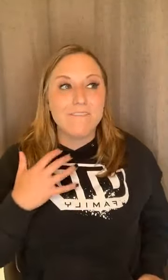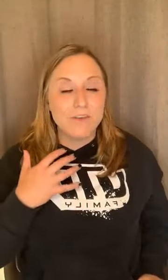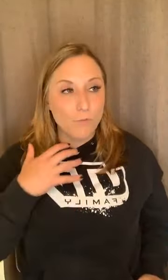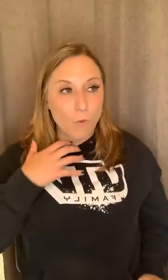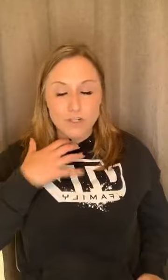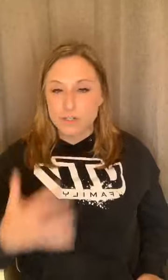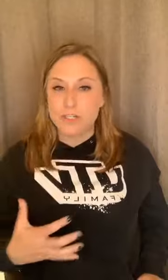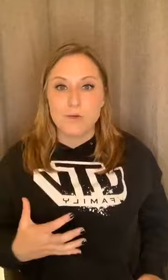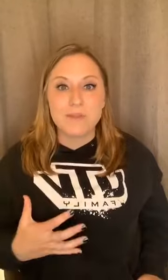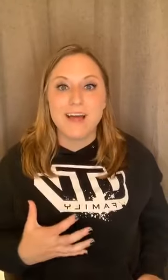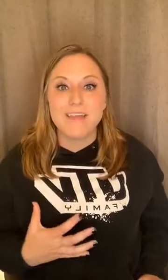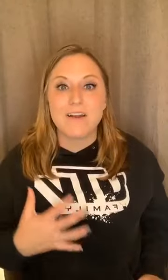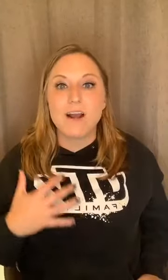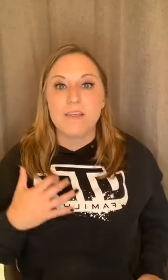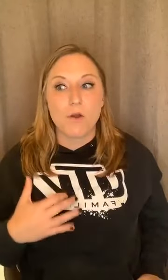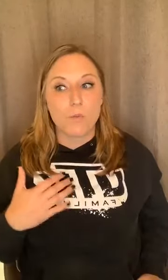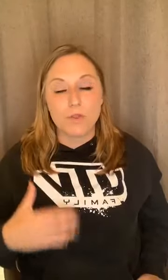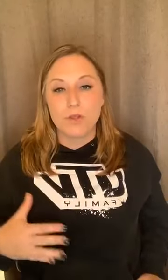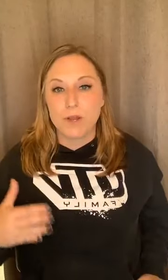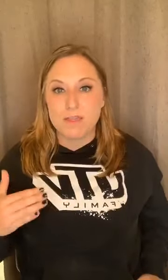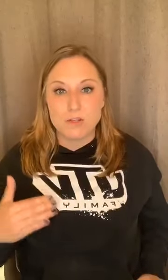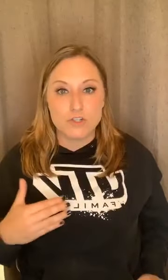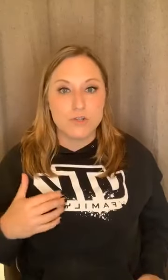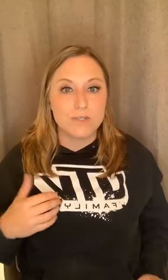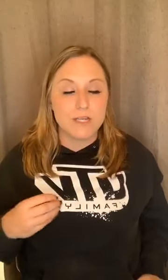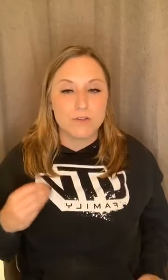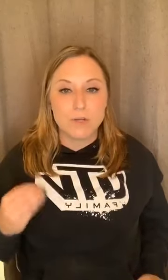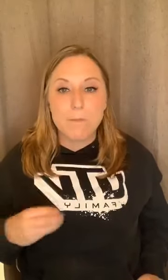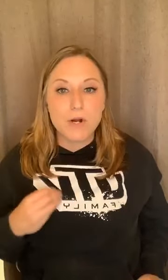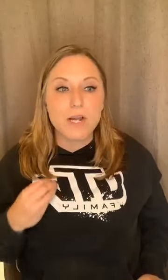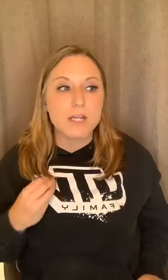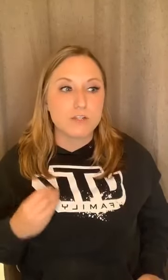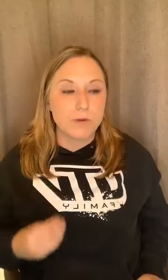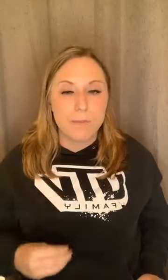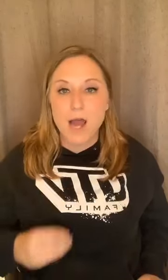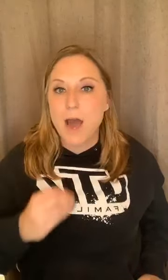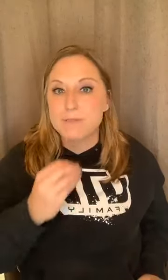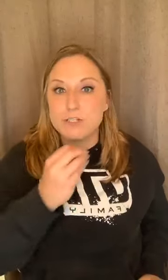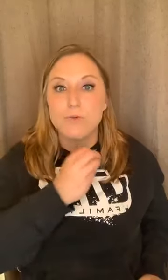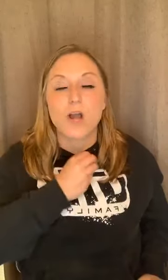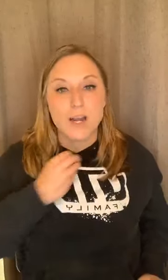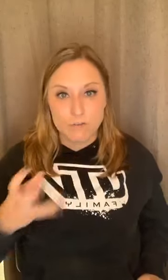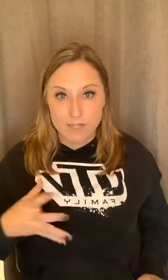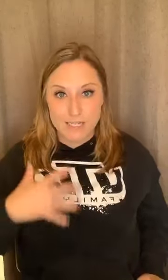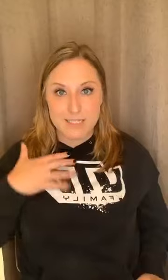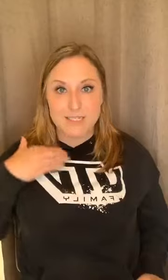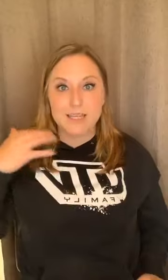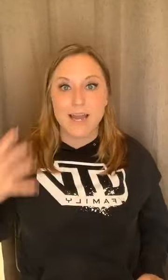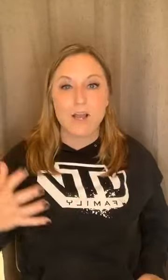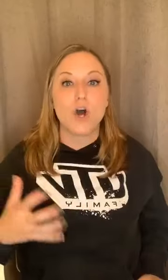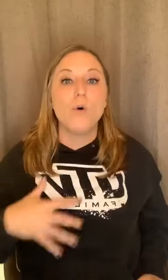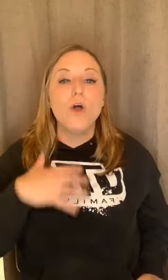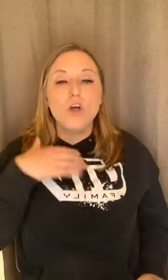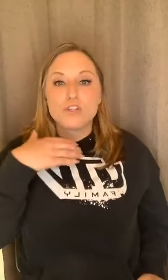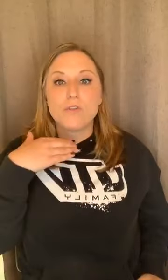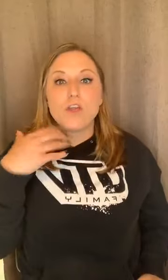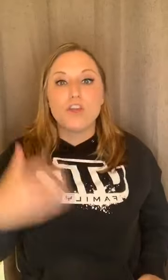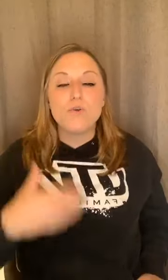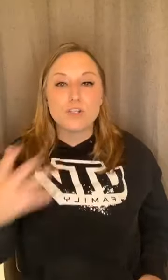once you're done with that letter, a really great thing to do is either to burn it, to rip it up, to kind of release it, to let it go so that you can